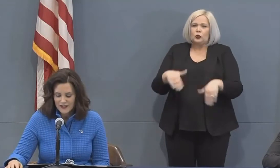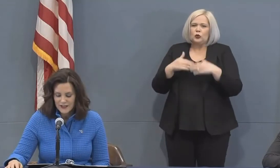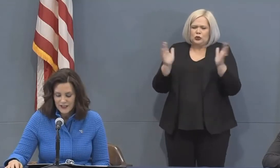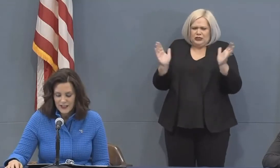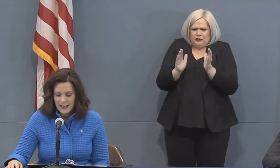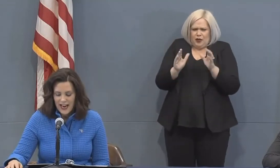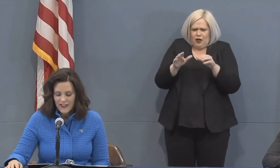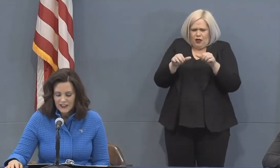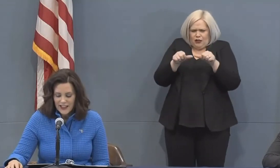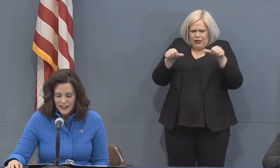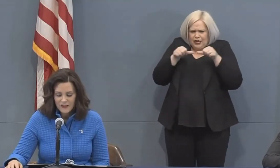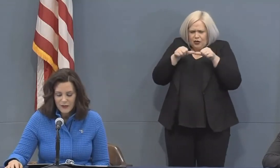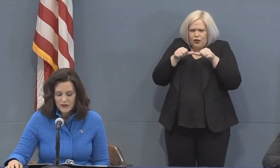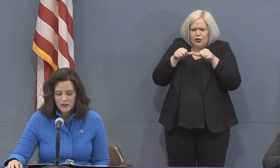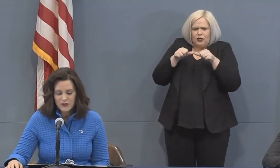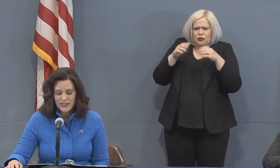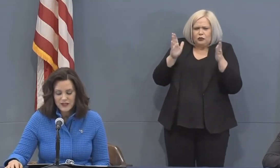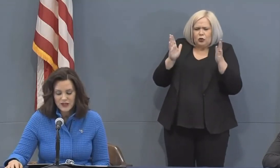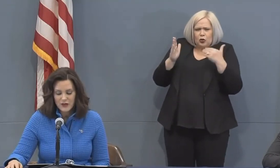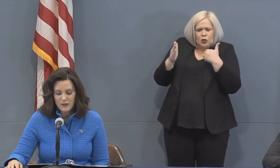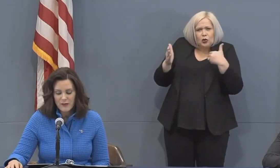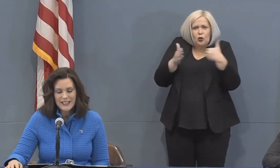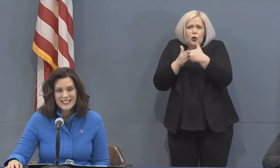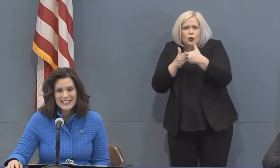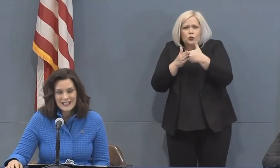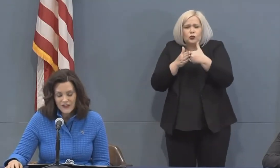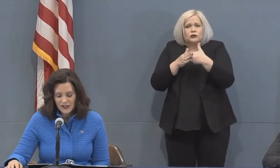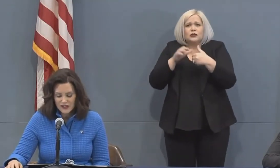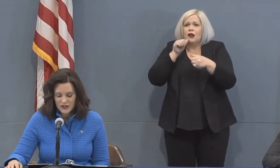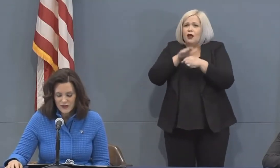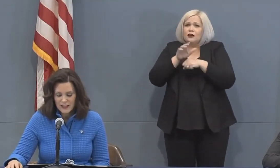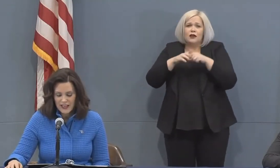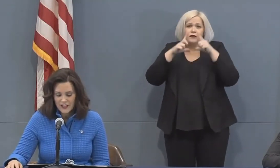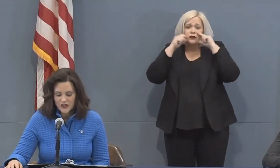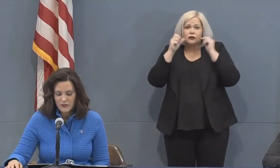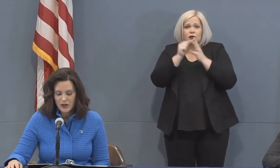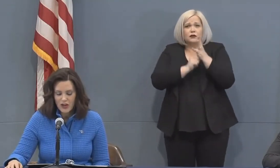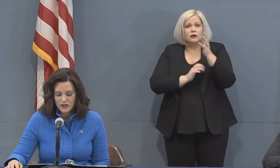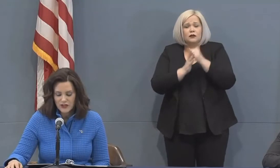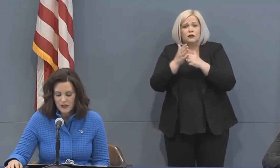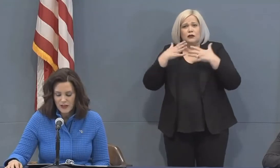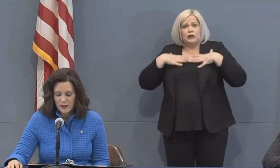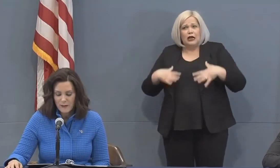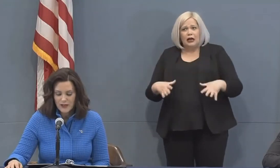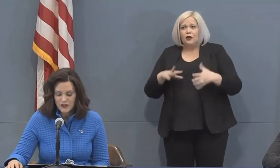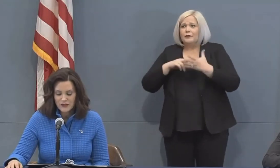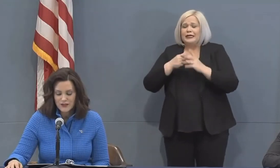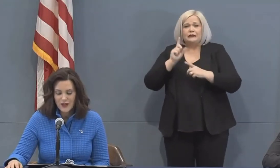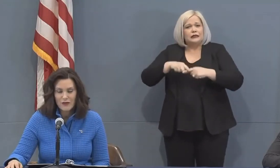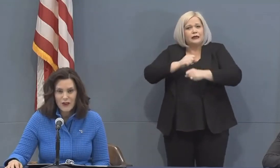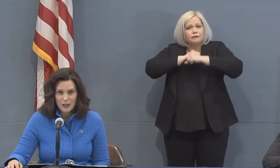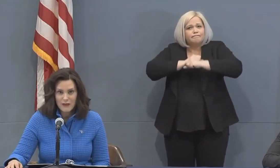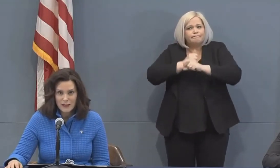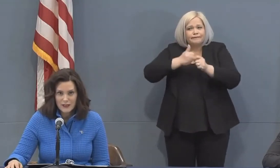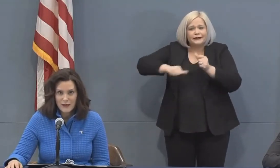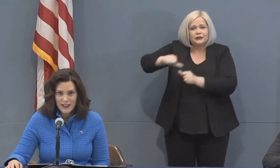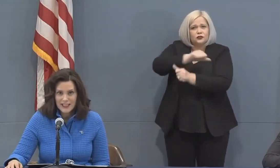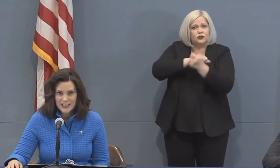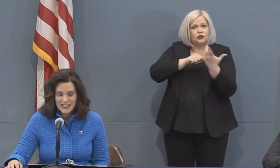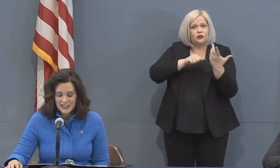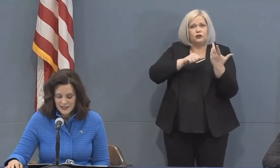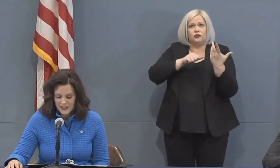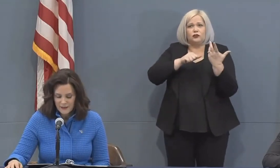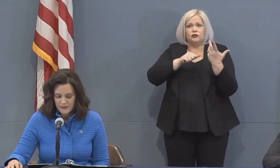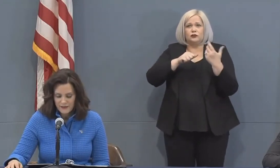areas. And the lack of personal protection equipment makes it difficult to engage in precautionary measures recommended